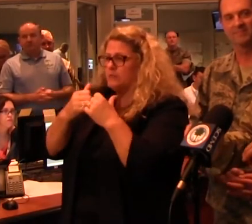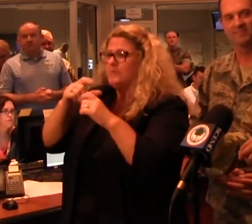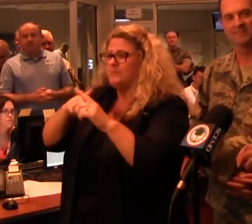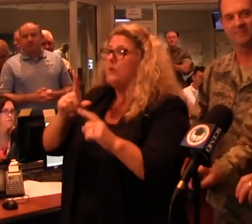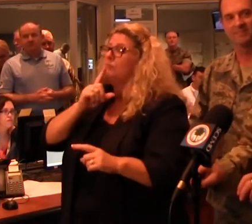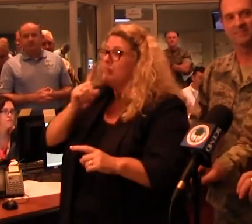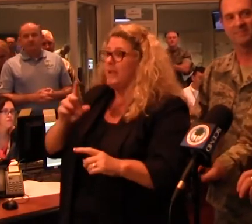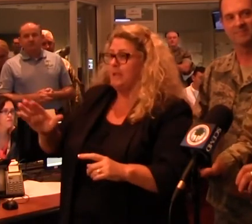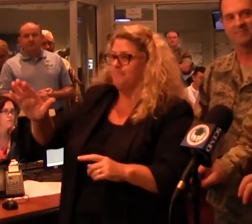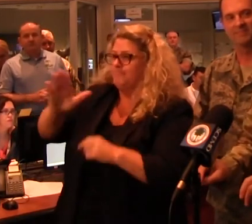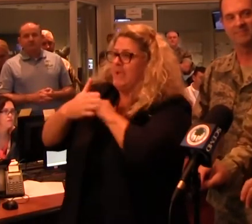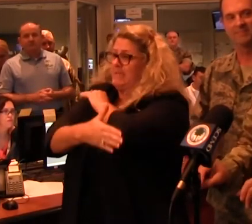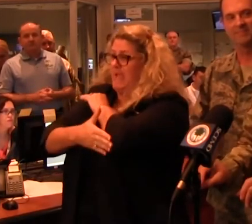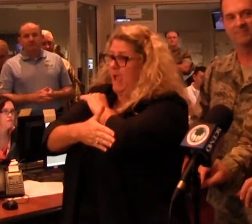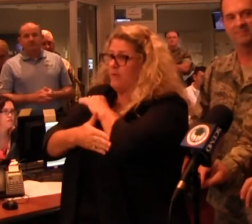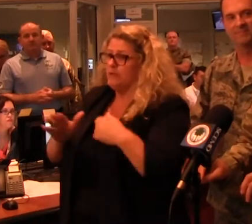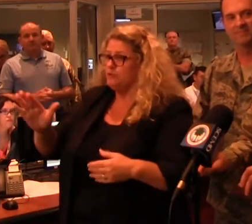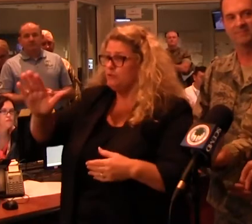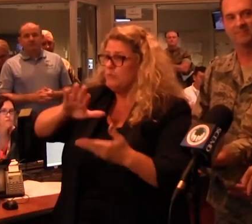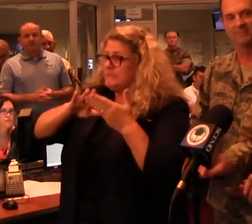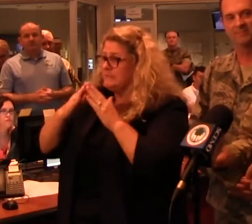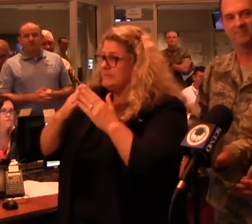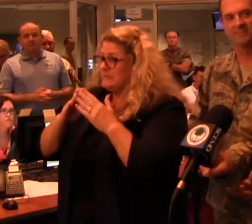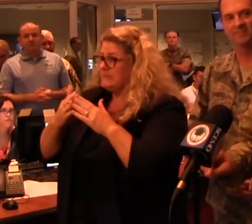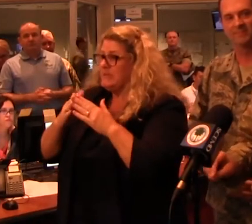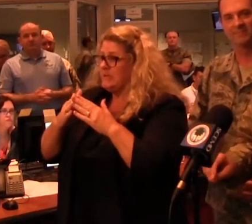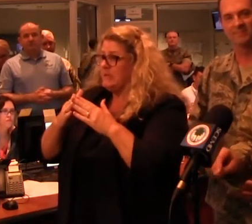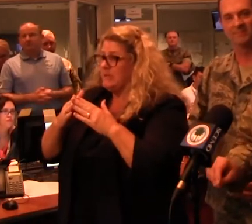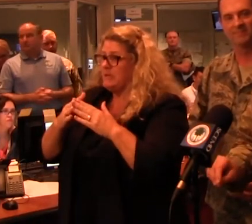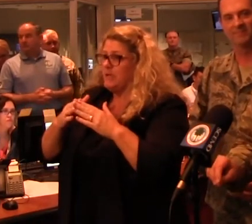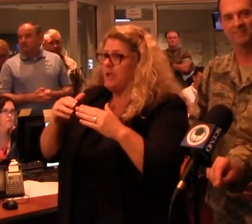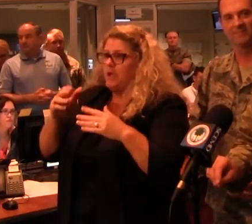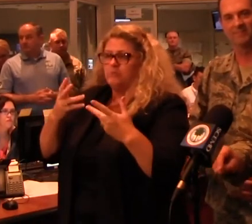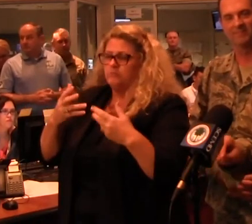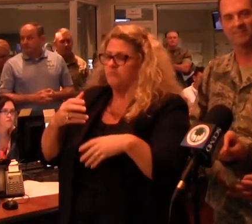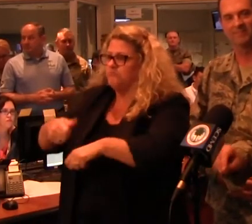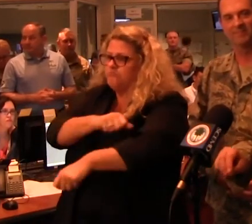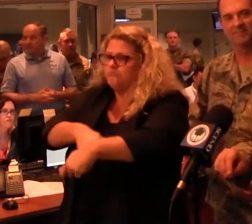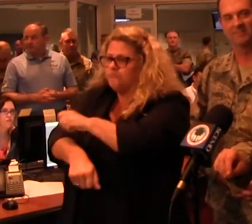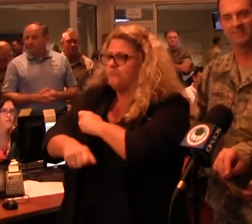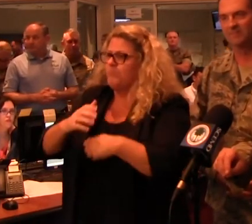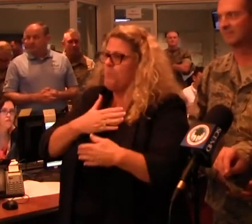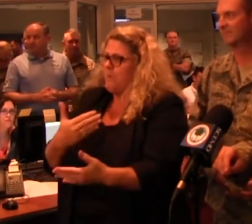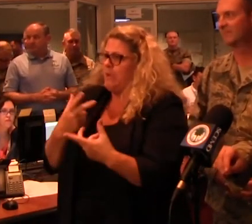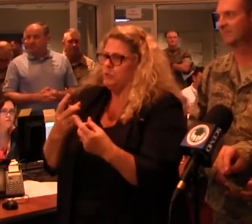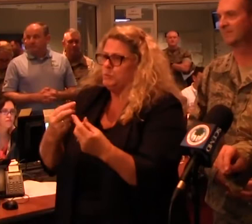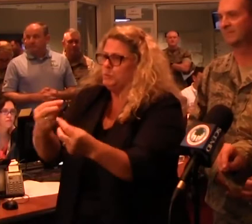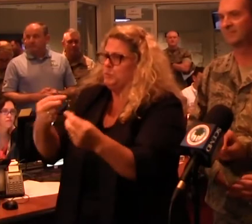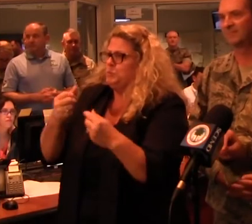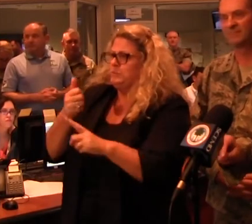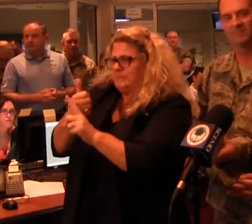and the cities downrange that are taking such proactive measures to take care of the people of South